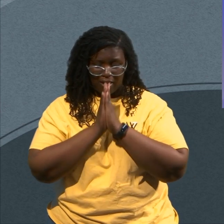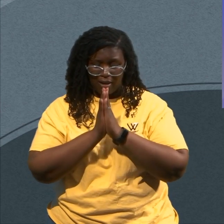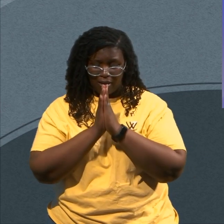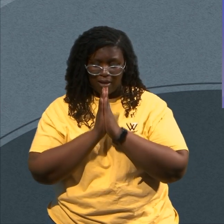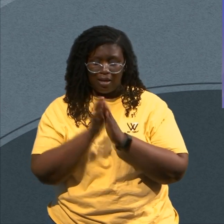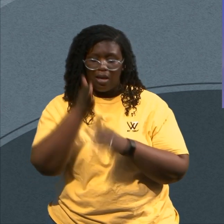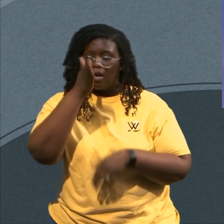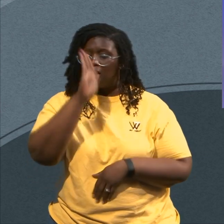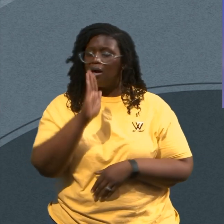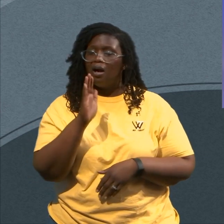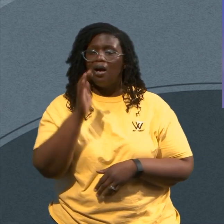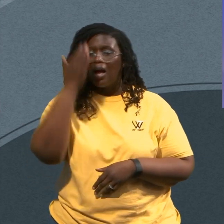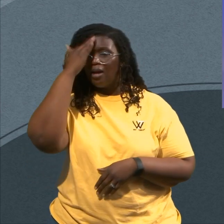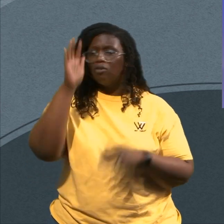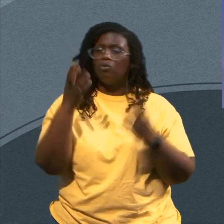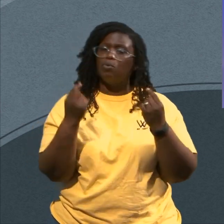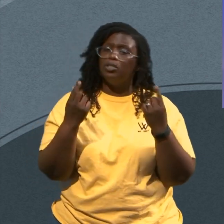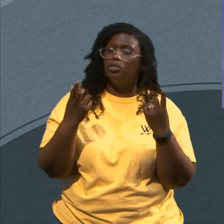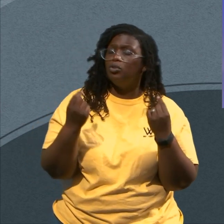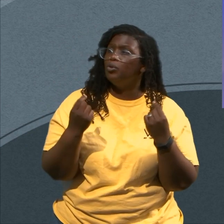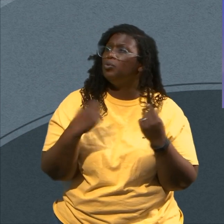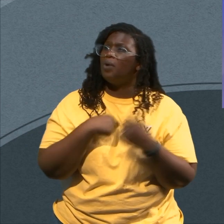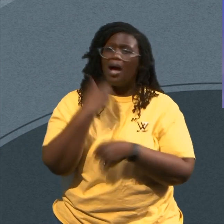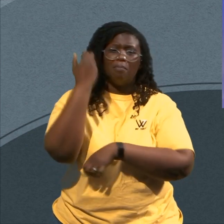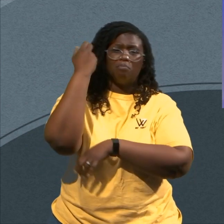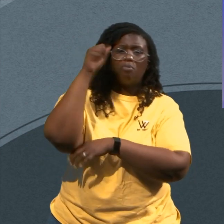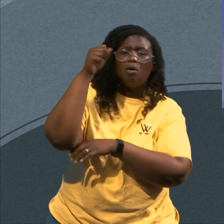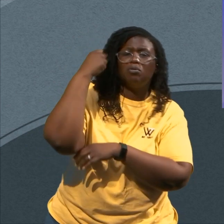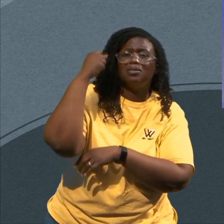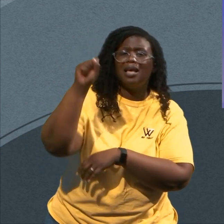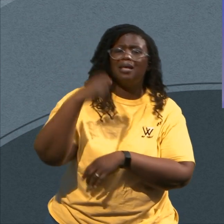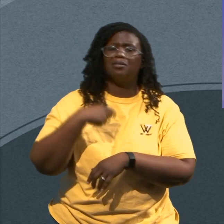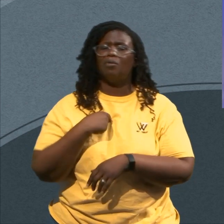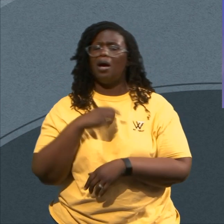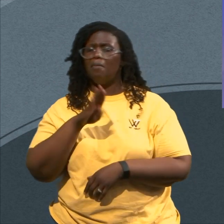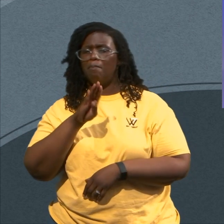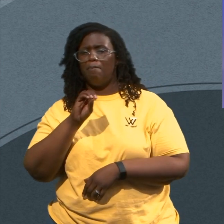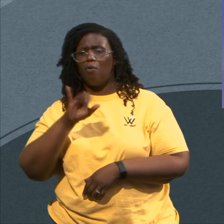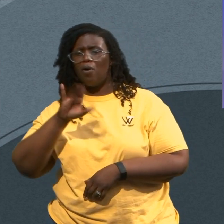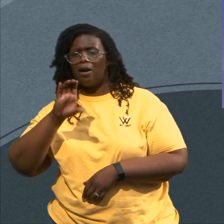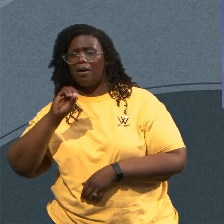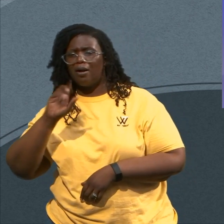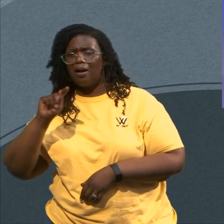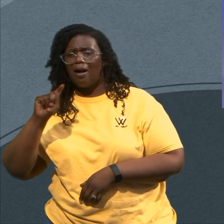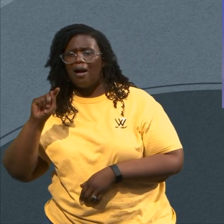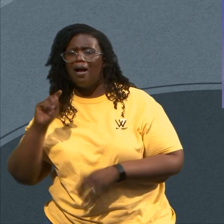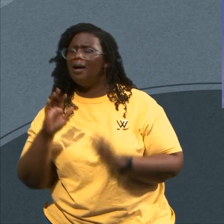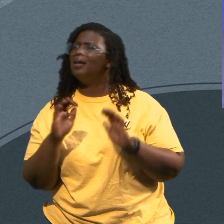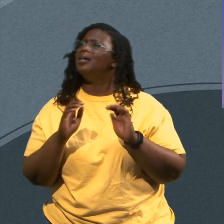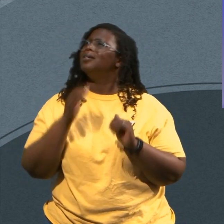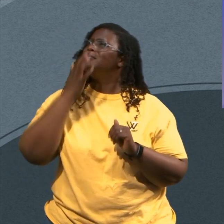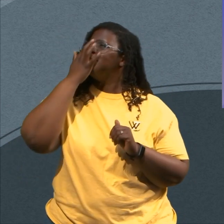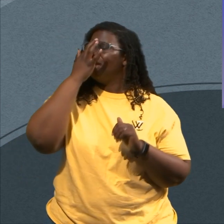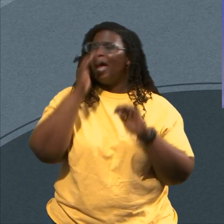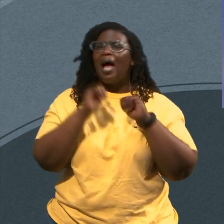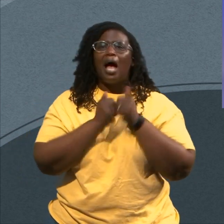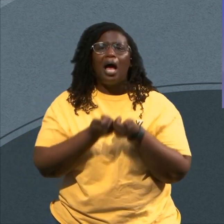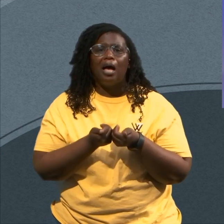Protest Do I Boycott How Do I Combat The Narrative Of Black Folk